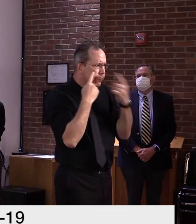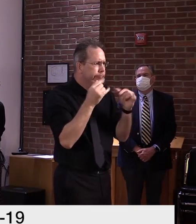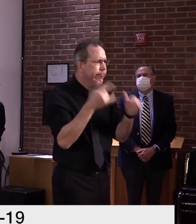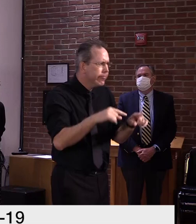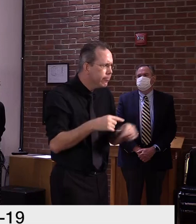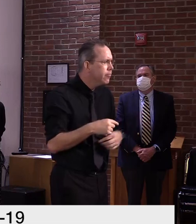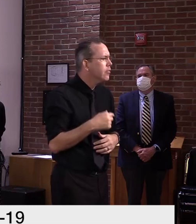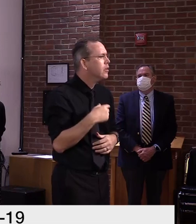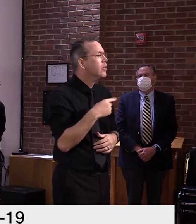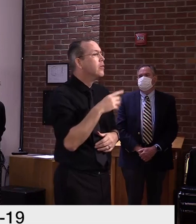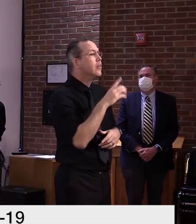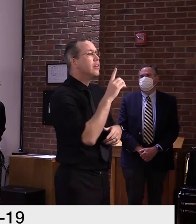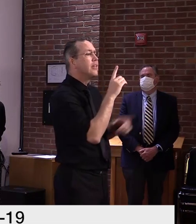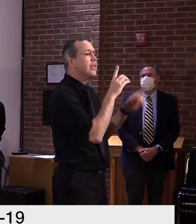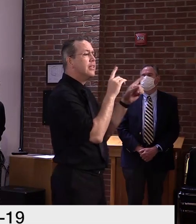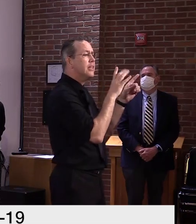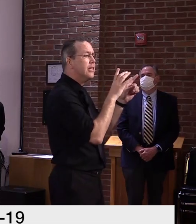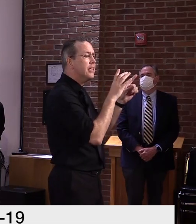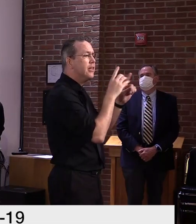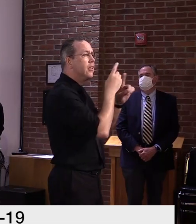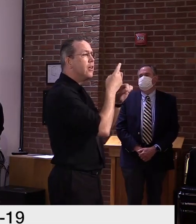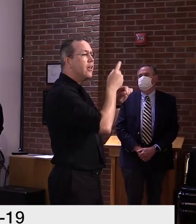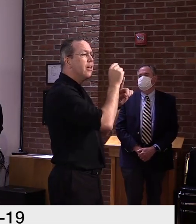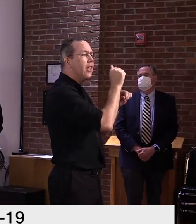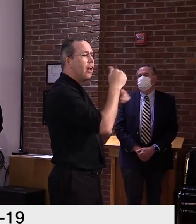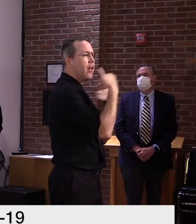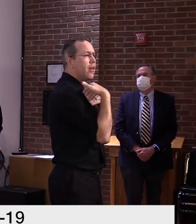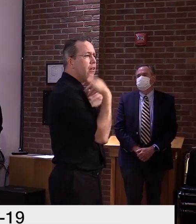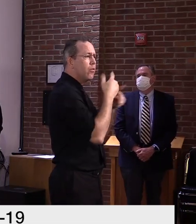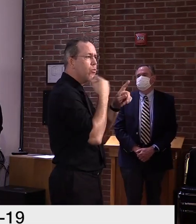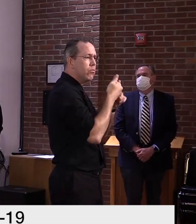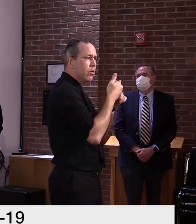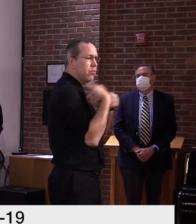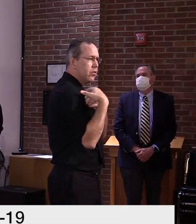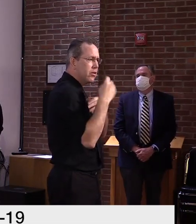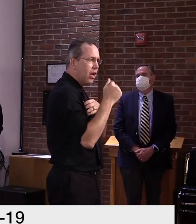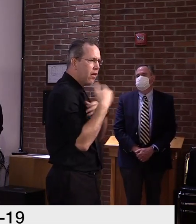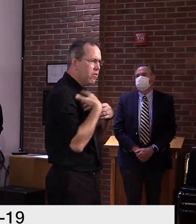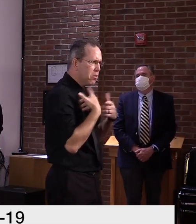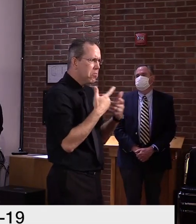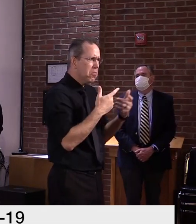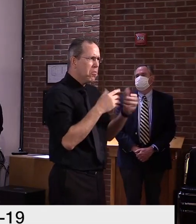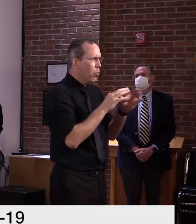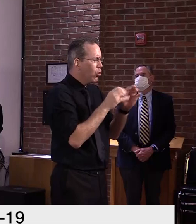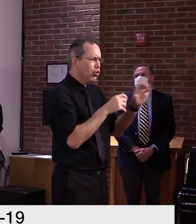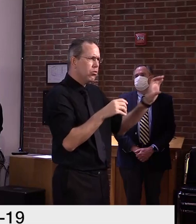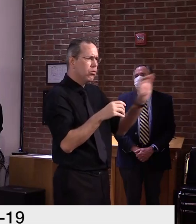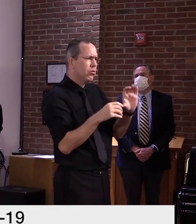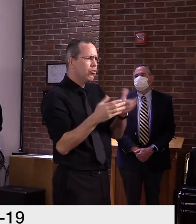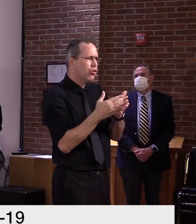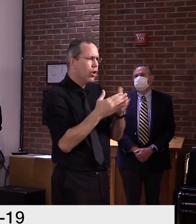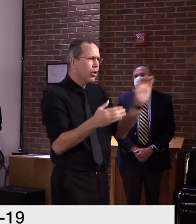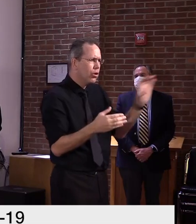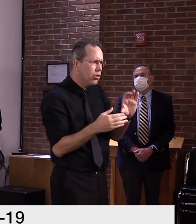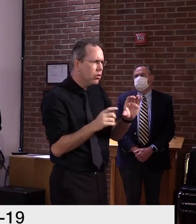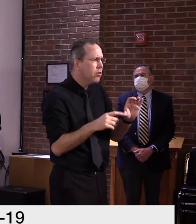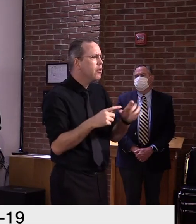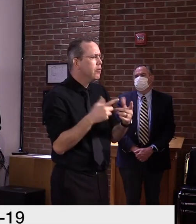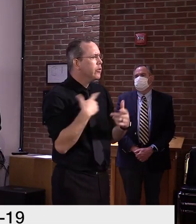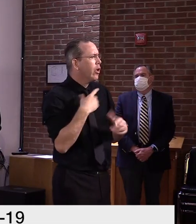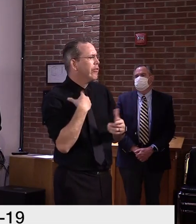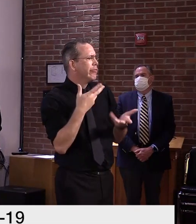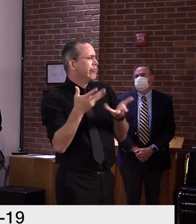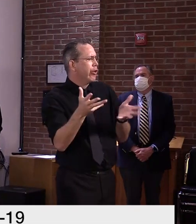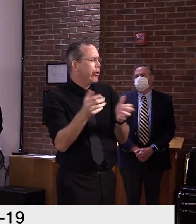enough and they will be more robust with the move. I was fortunately on a phone call with the leaders of